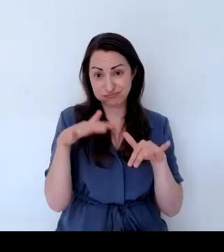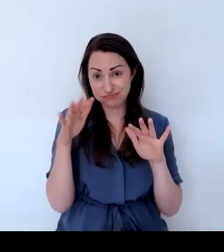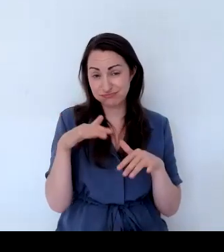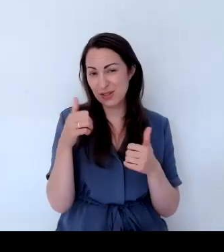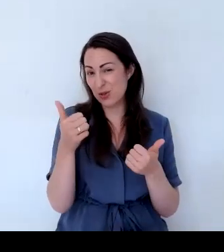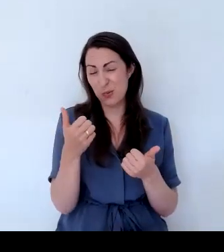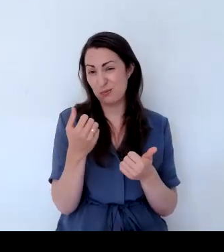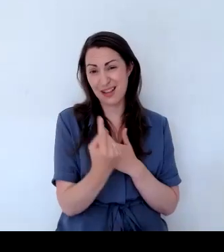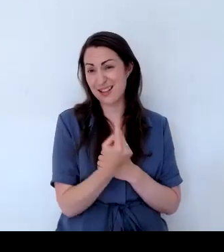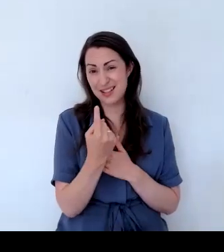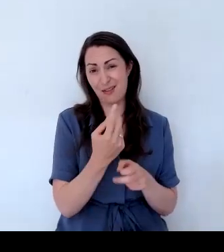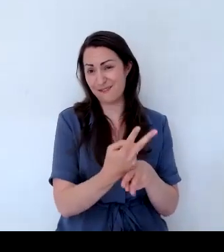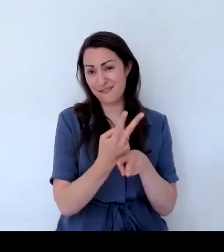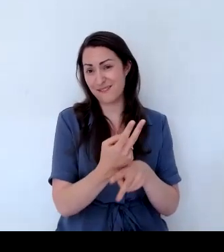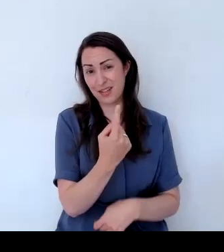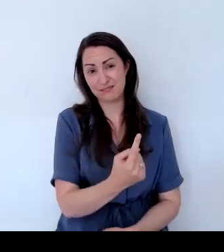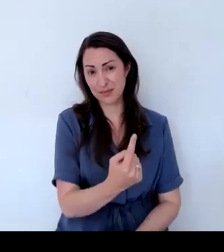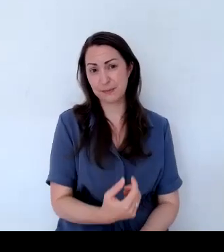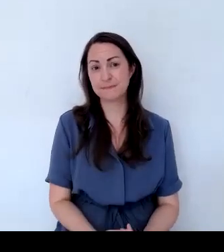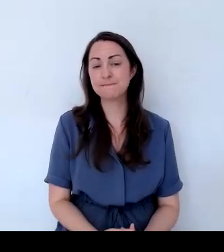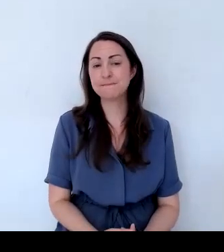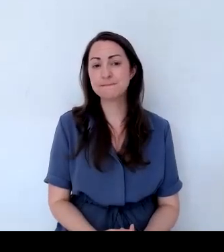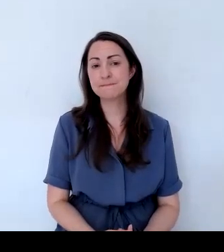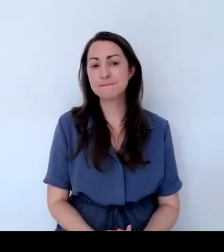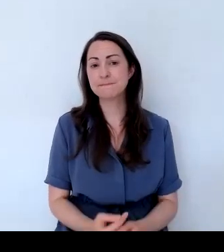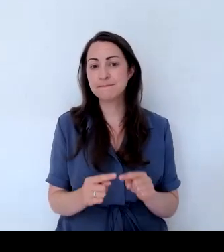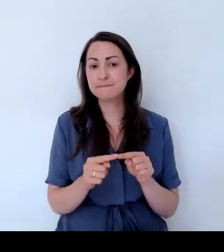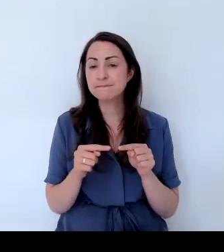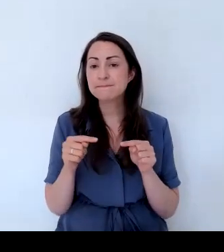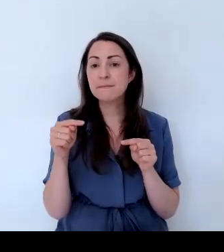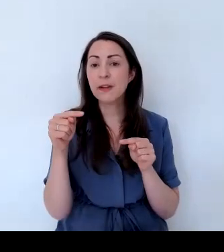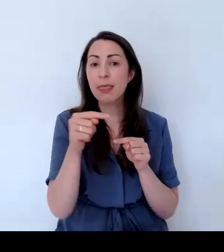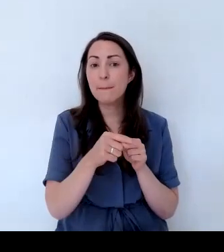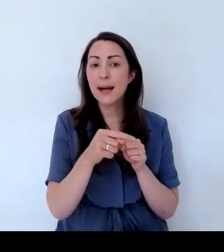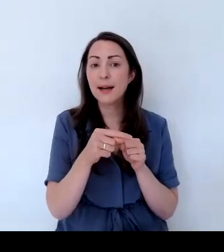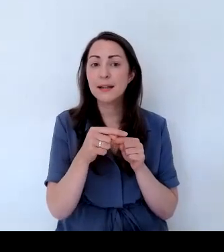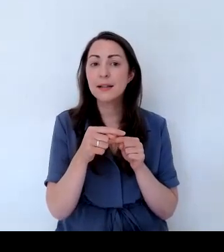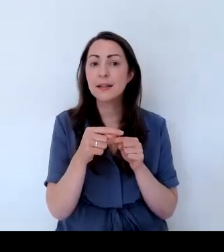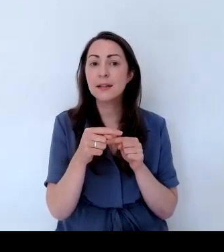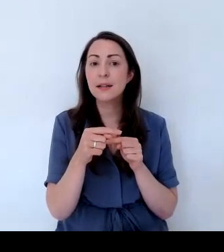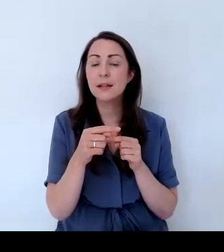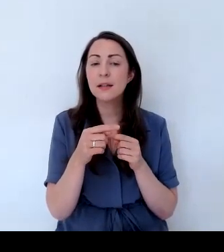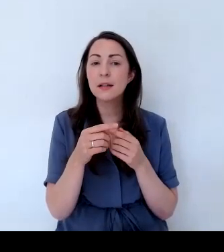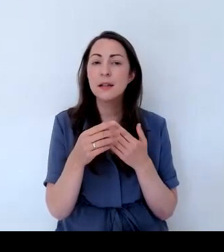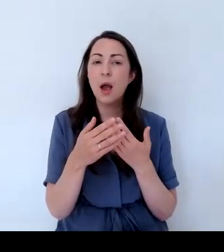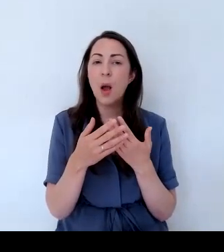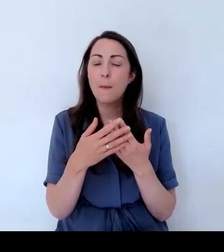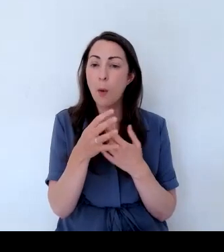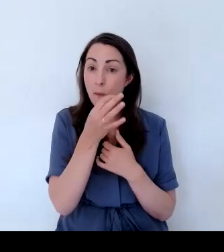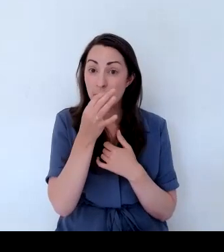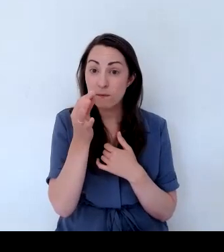In the back there, we've put some cowslips. And you can see they've just gone over as well. So they've flowered successfully,